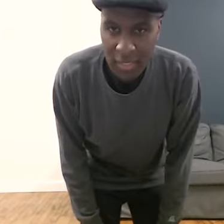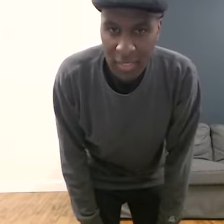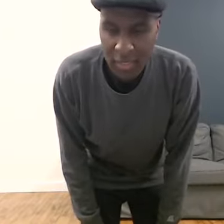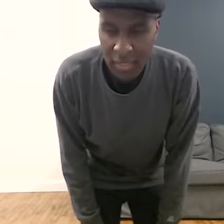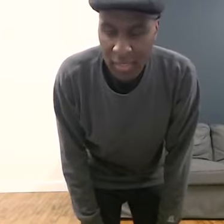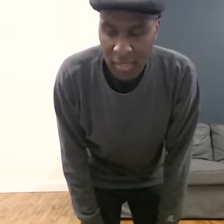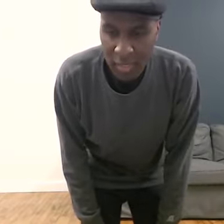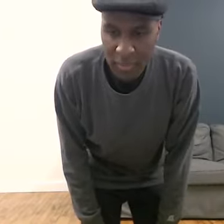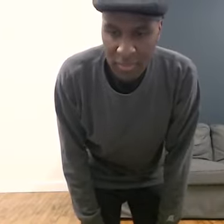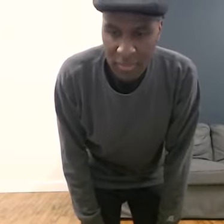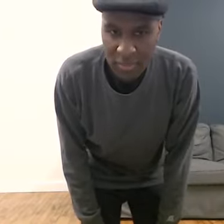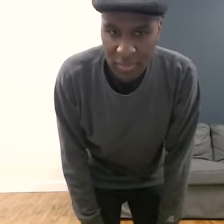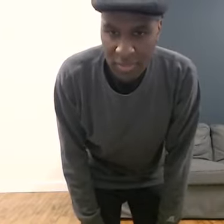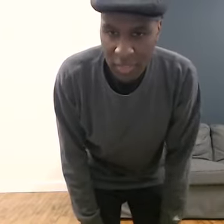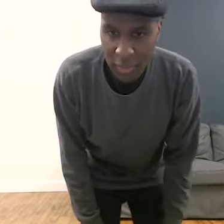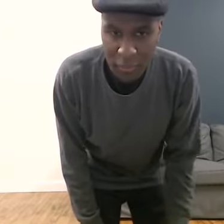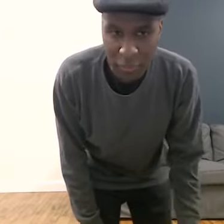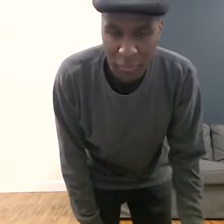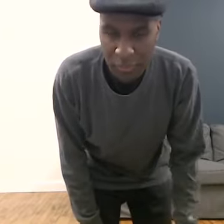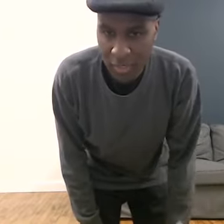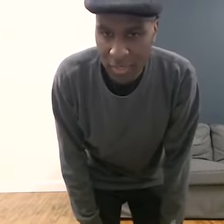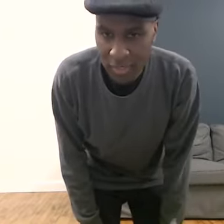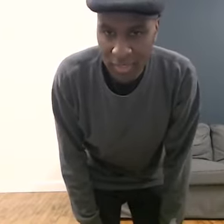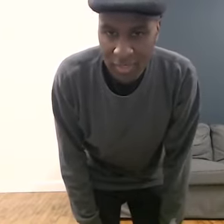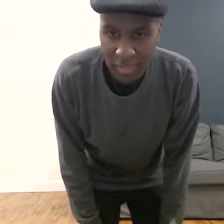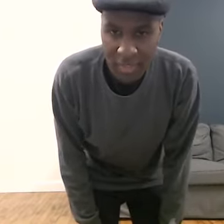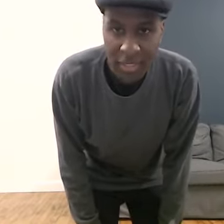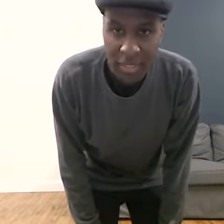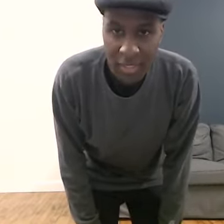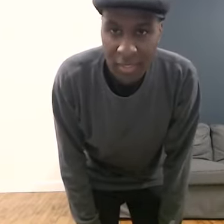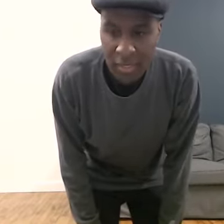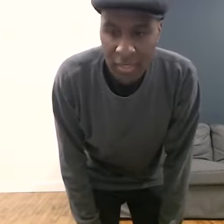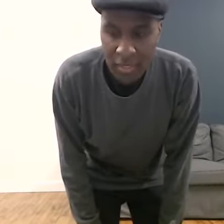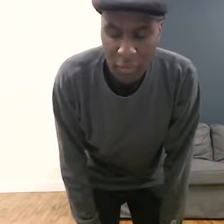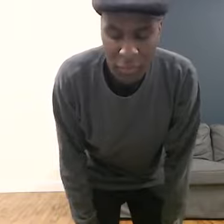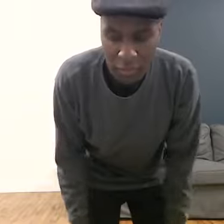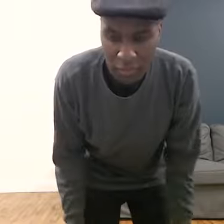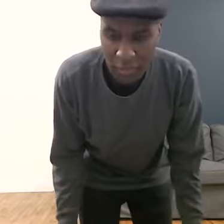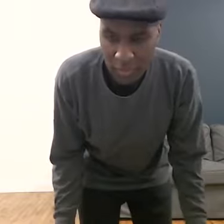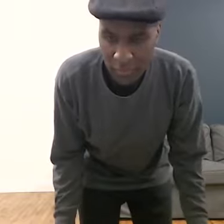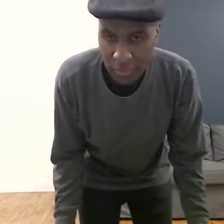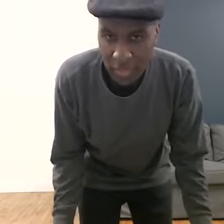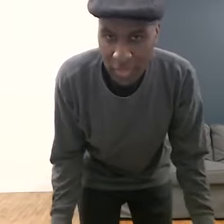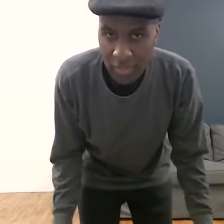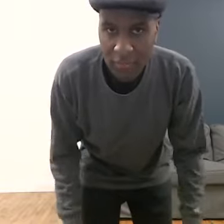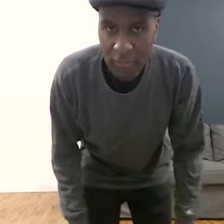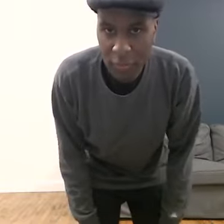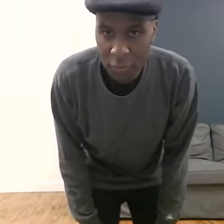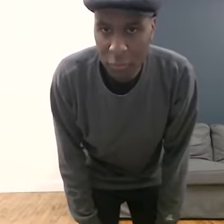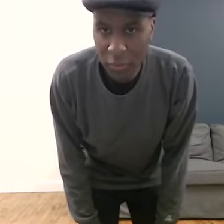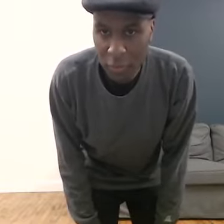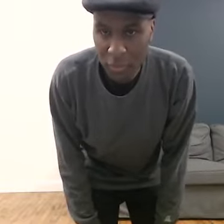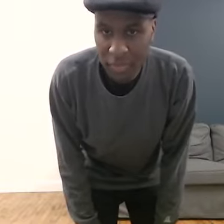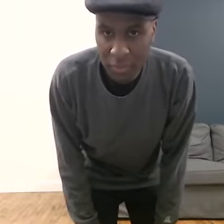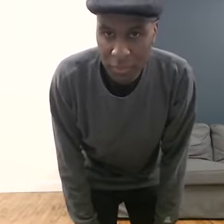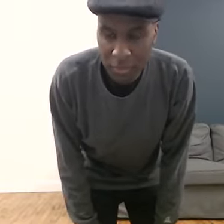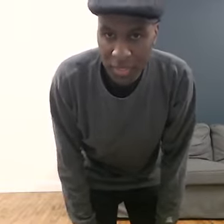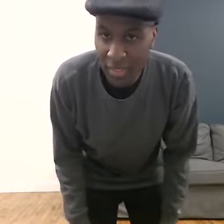comments, I'll try to respond. I always appreciate the feedback. For those who are watching the replay,